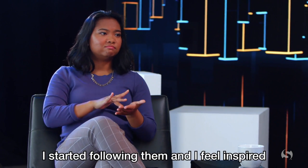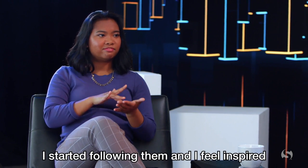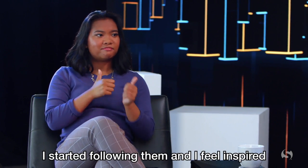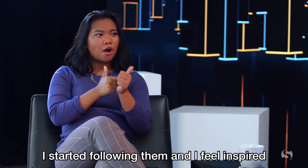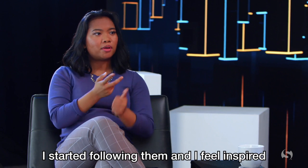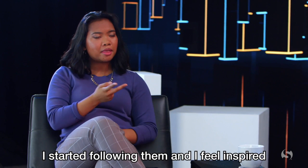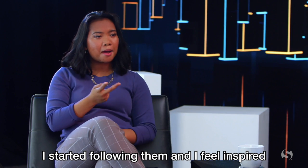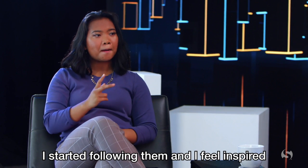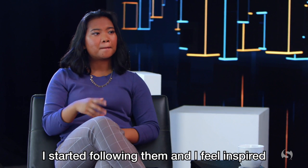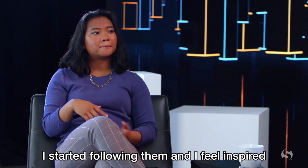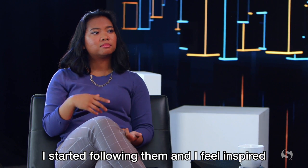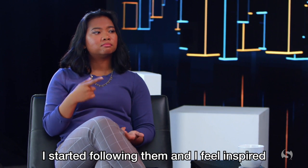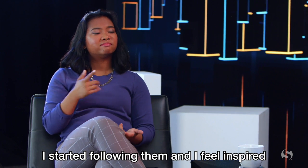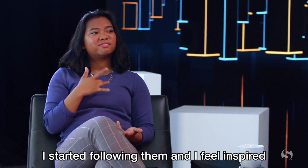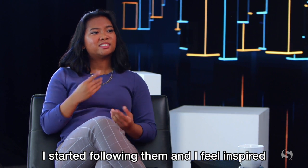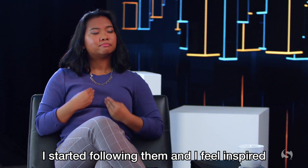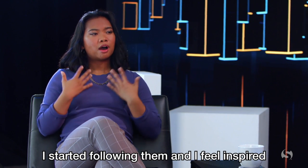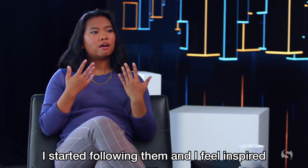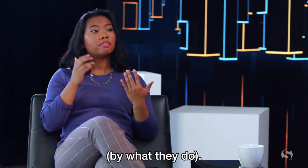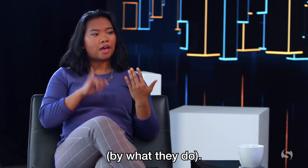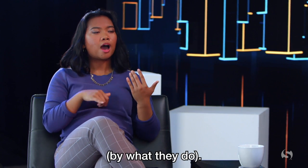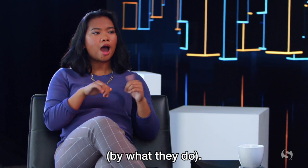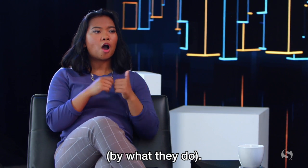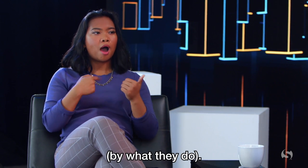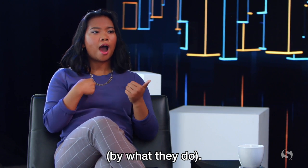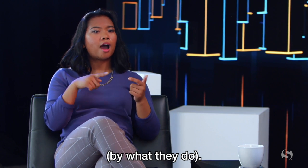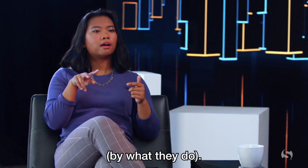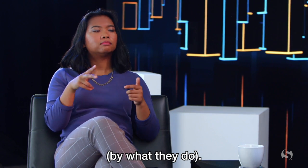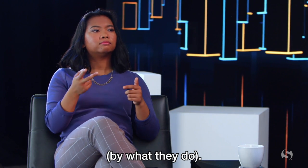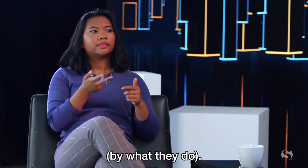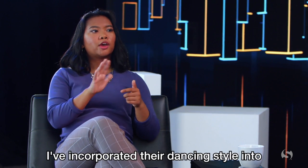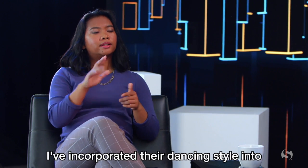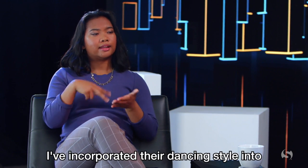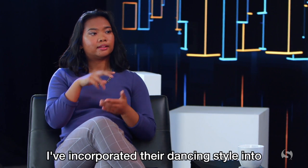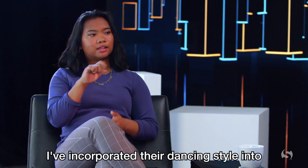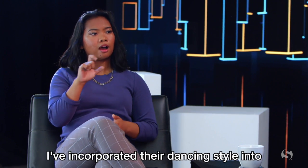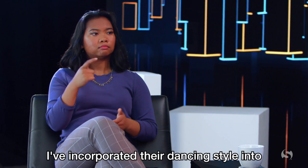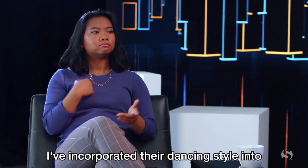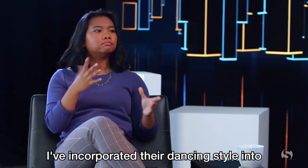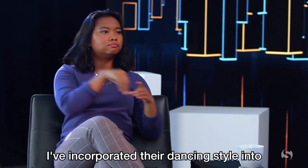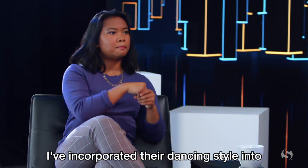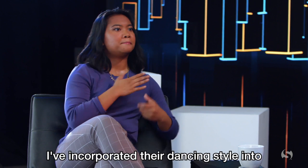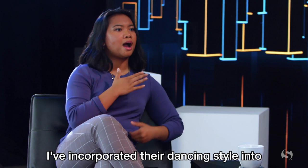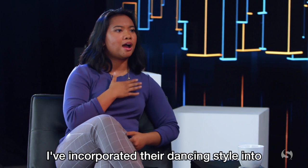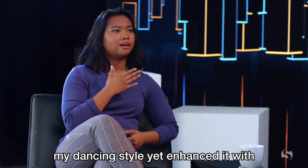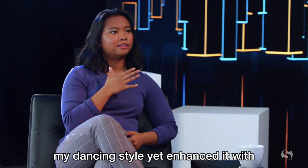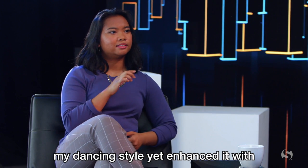I started following them and I feel inspired by what they do. I've incorporated their dancing style into my dancing